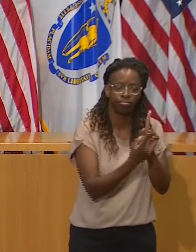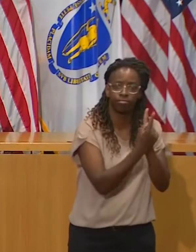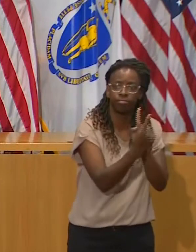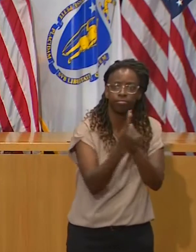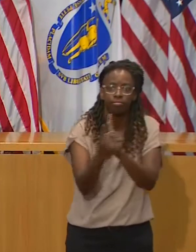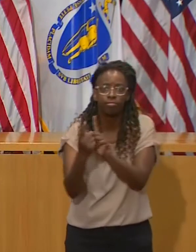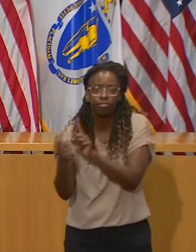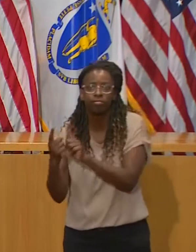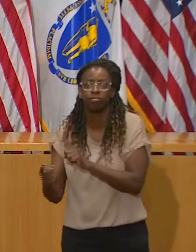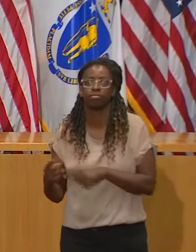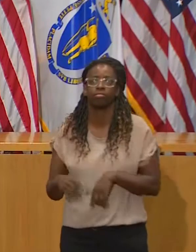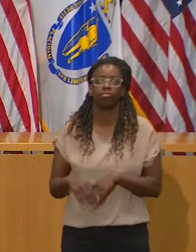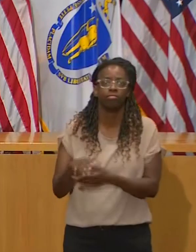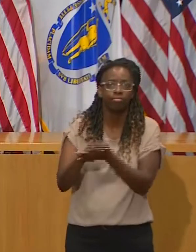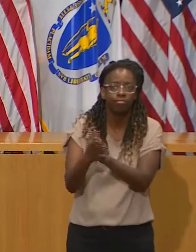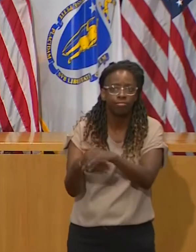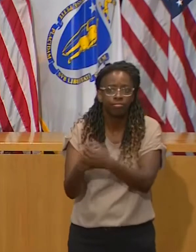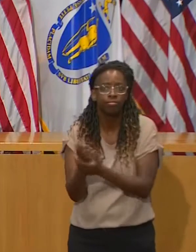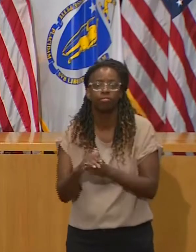personal lives as well.